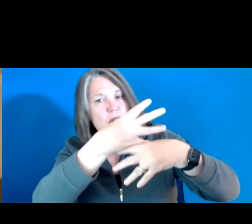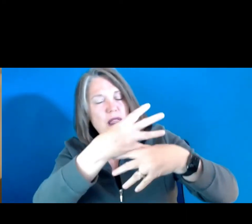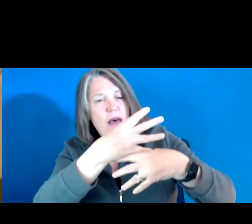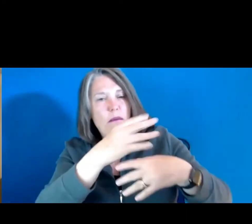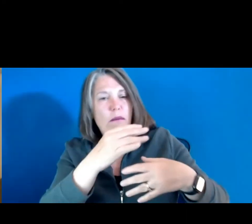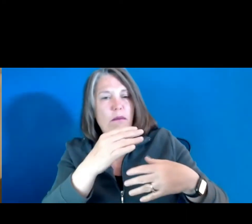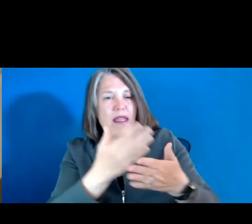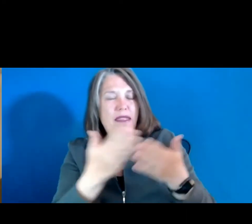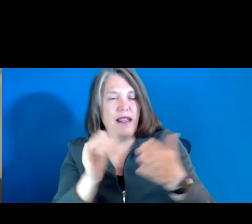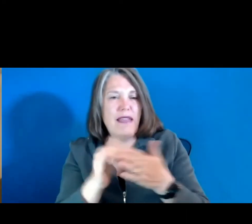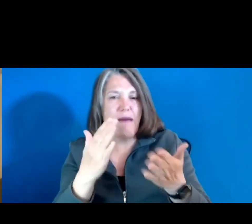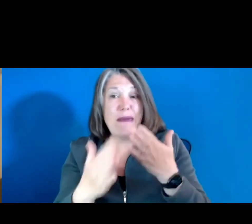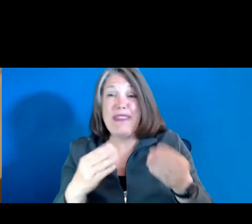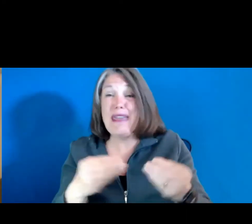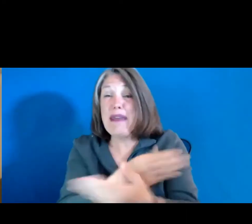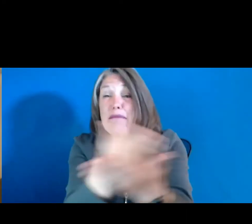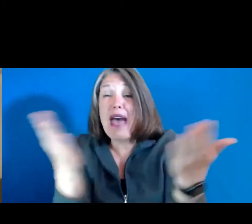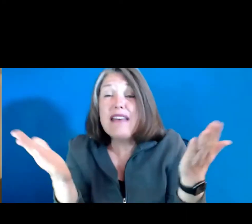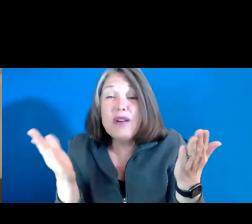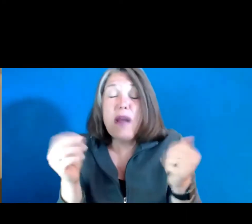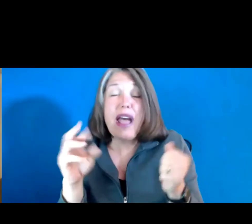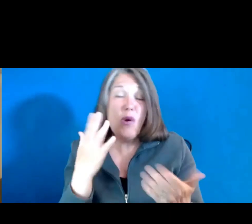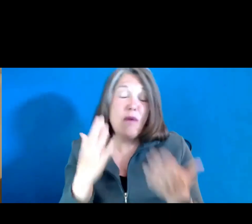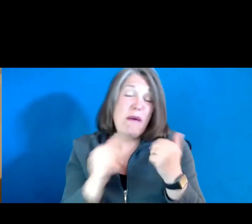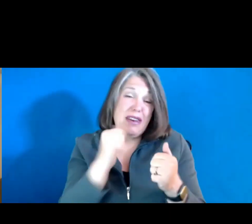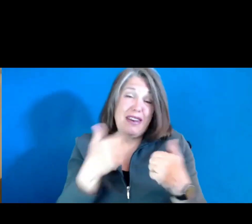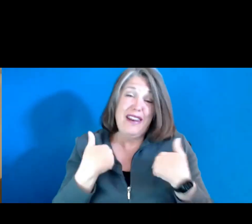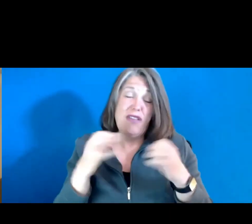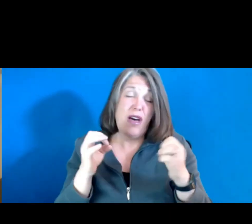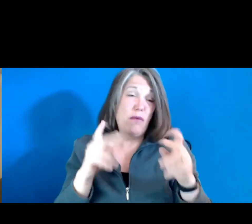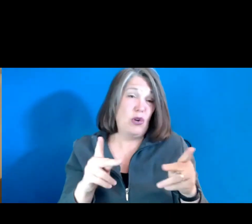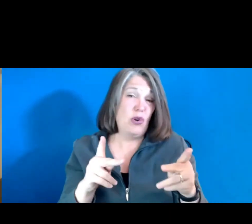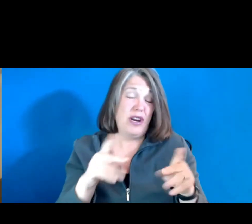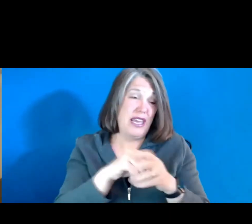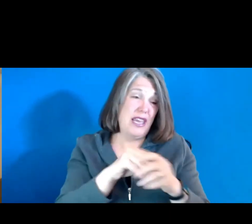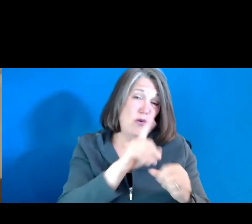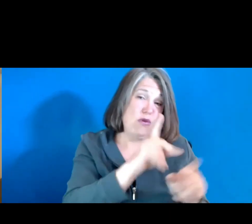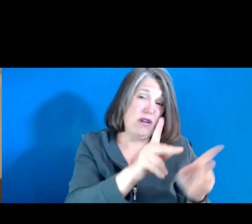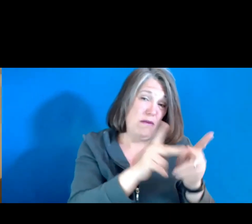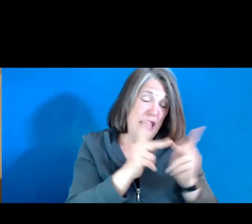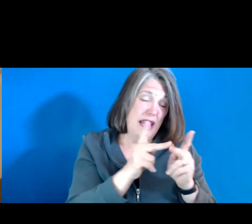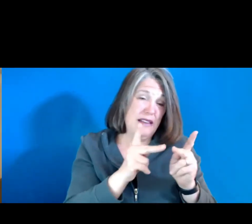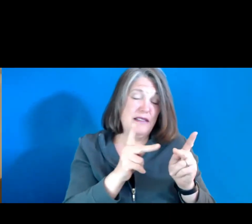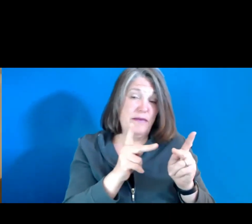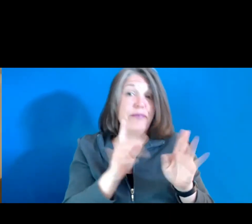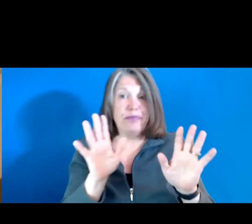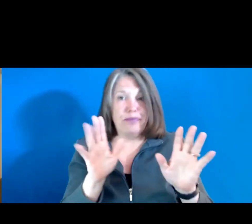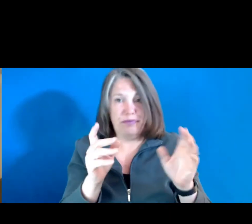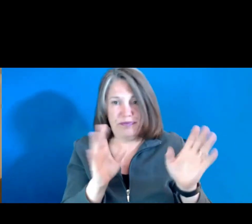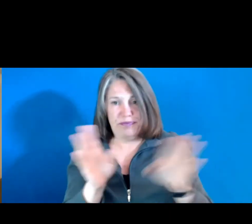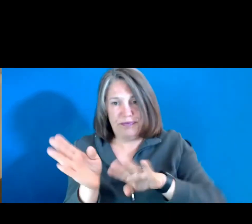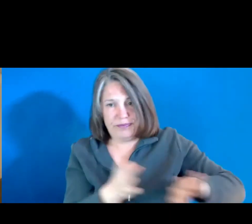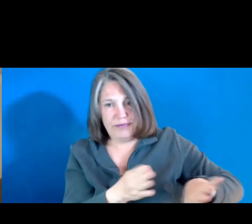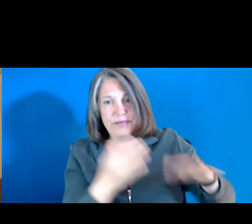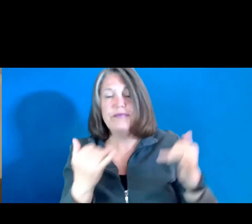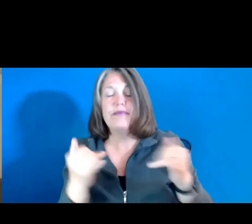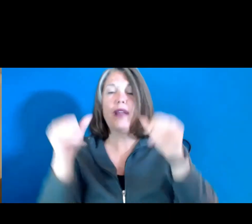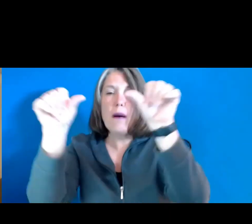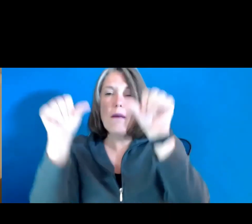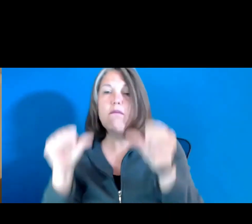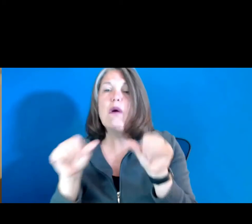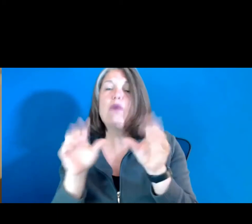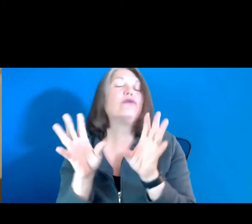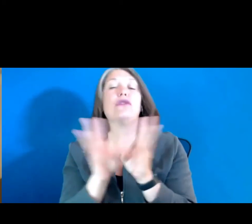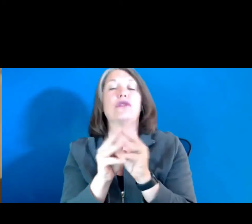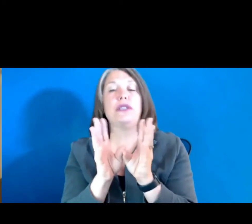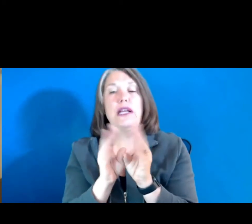have passed around, or maybe didn't even have the opportunity to do. The poster session is a,